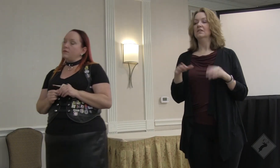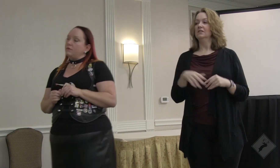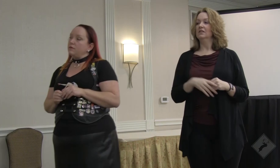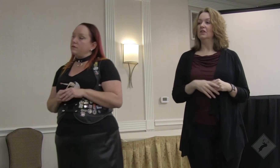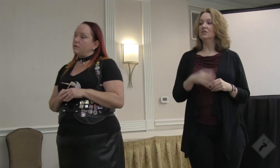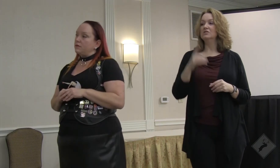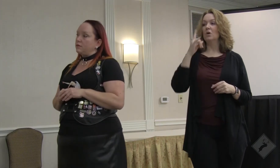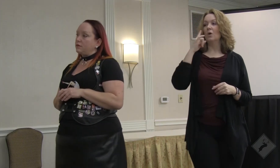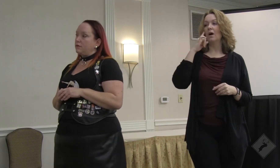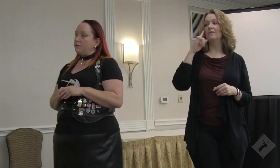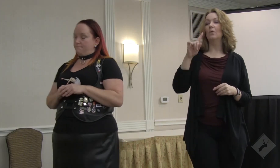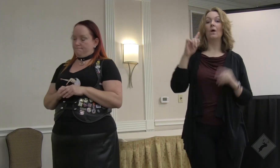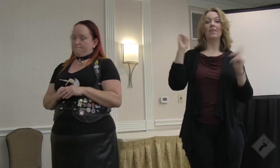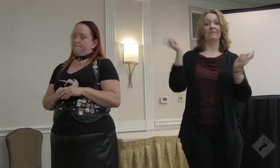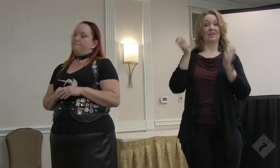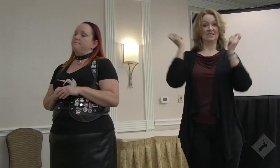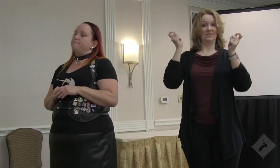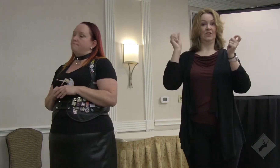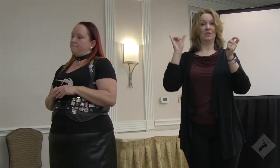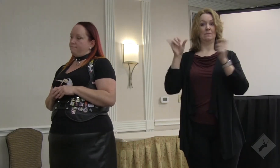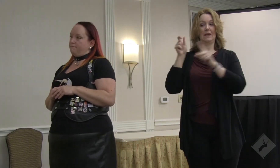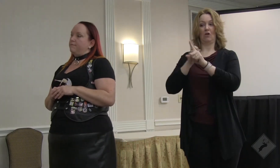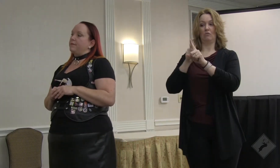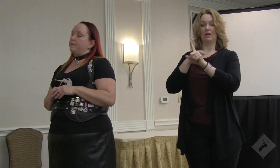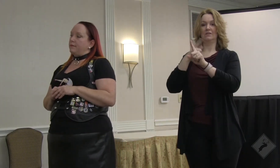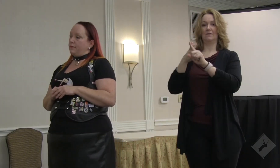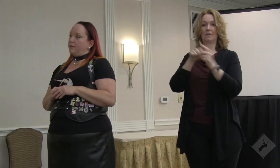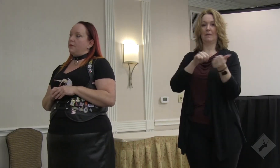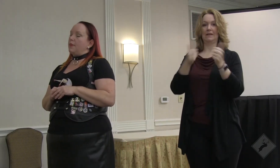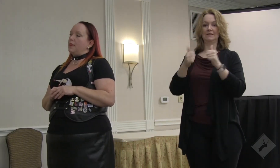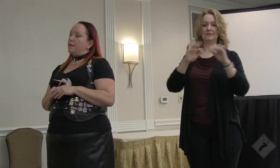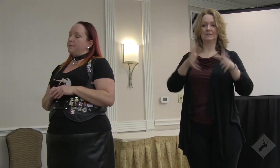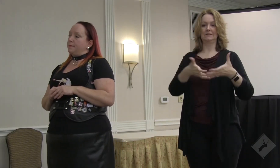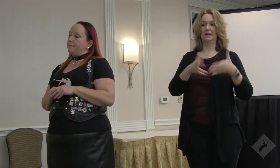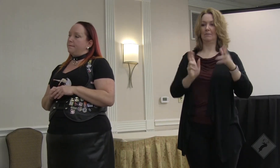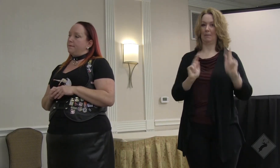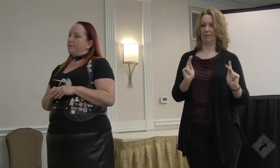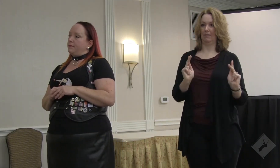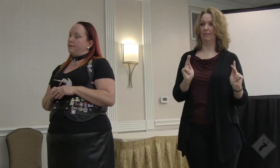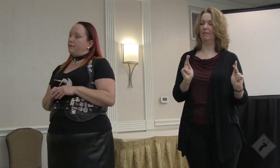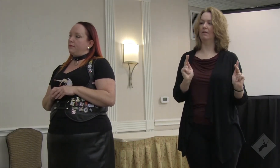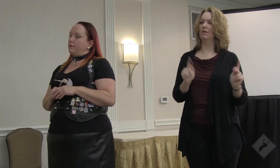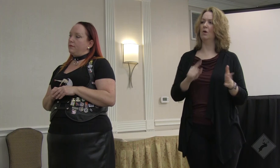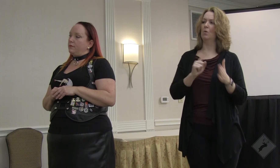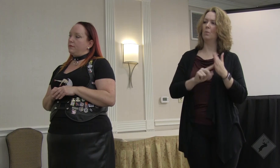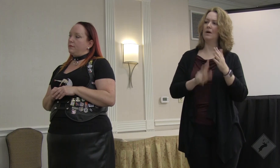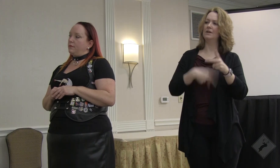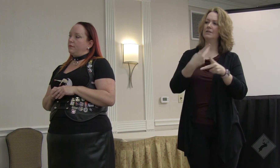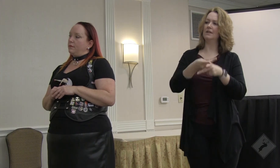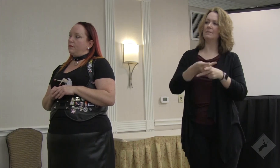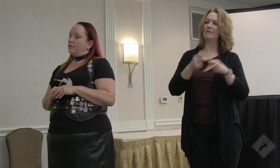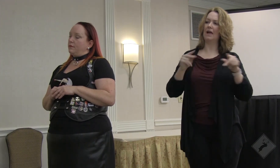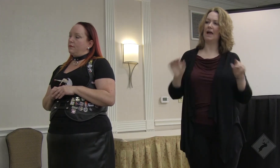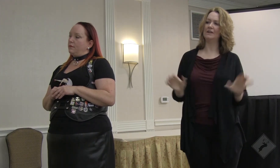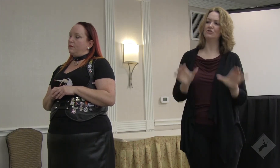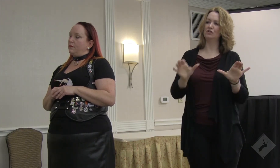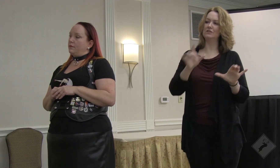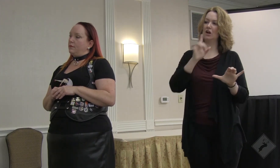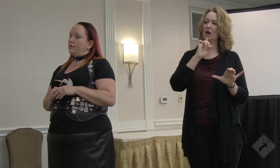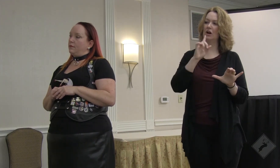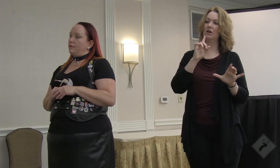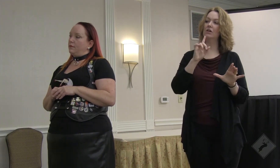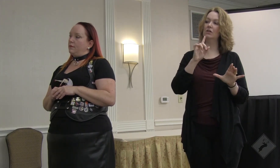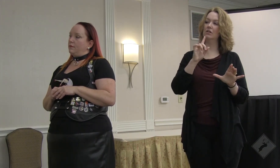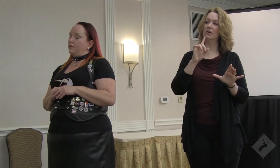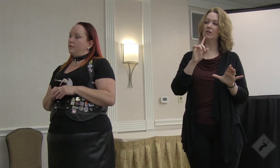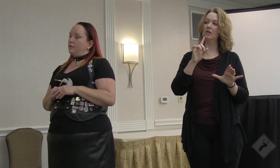of the Renaissance Festival that was being harassed by the Baptist folks, what kind of actions are out there